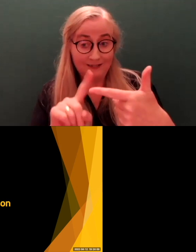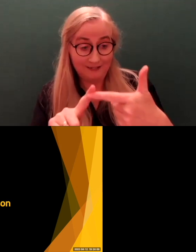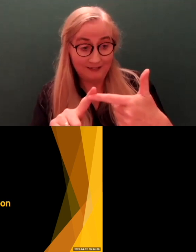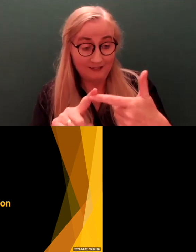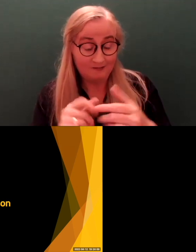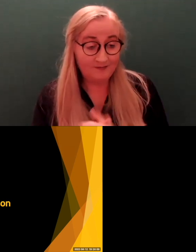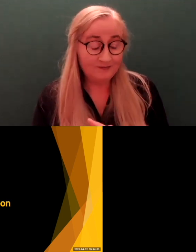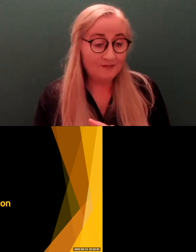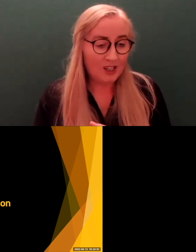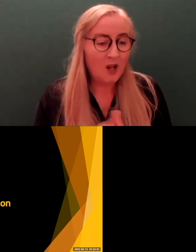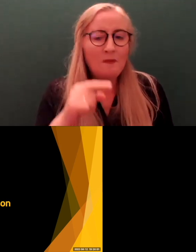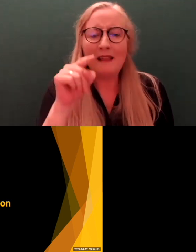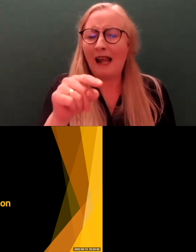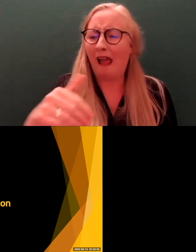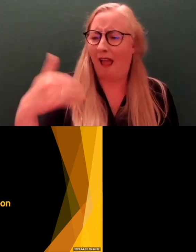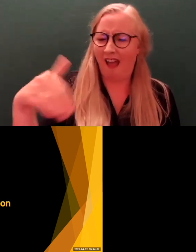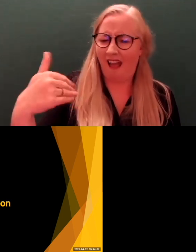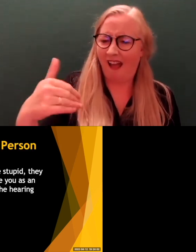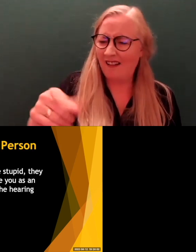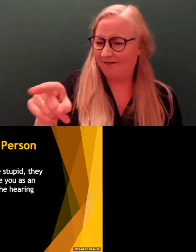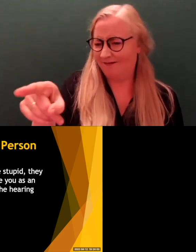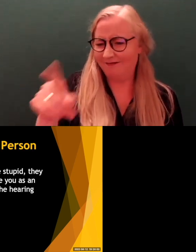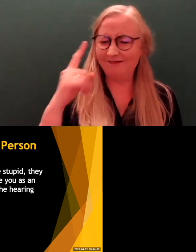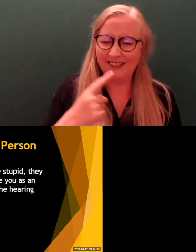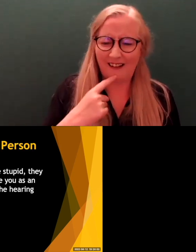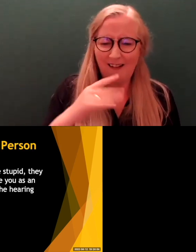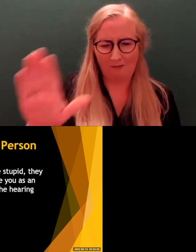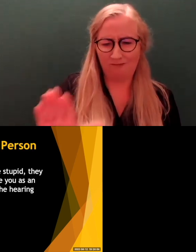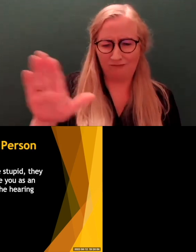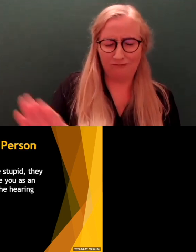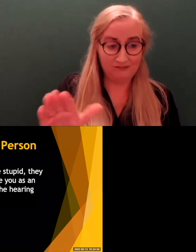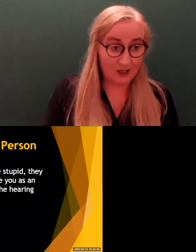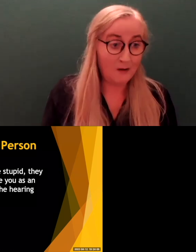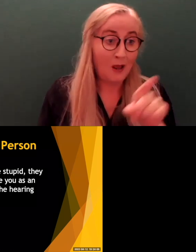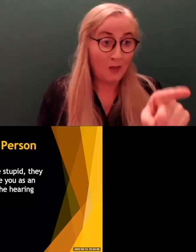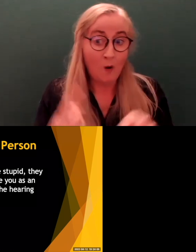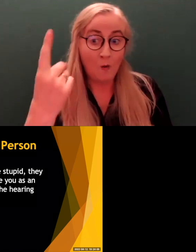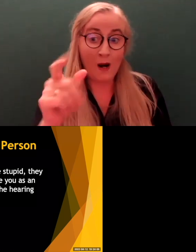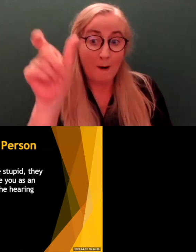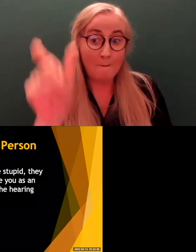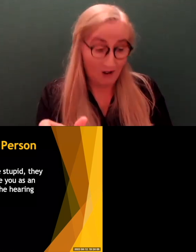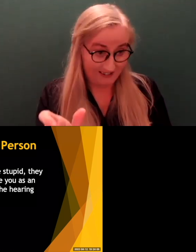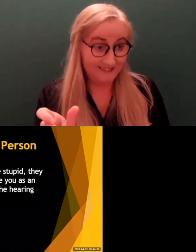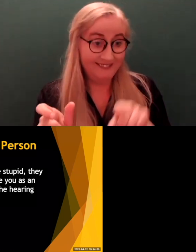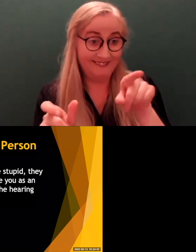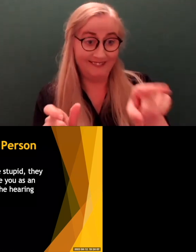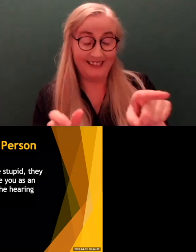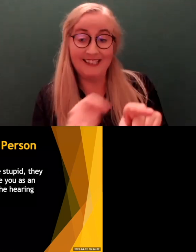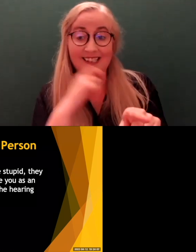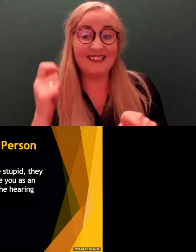this is the pity for deaf people. So this person just spoke generally about guards and they